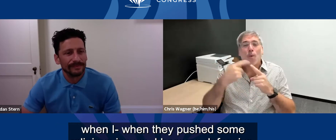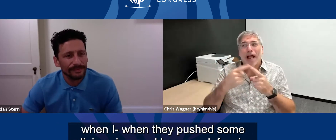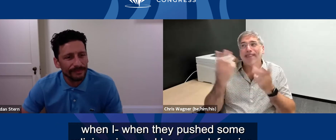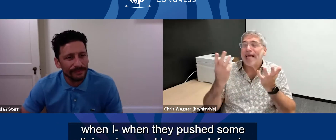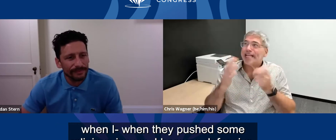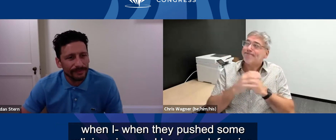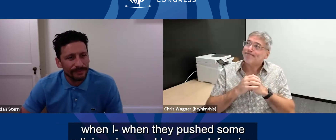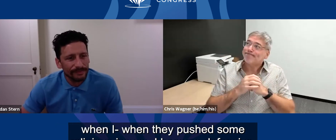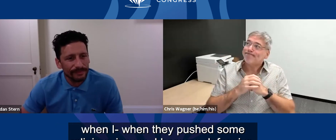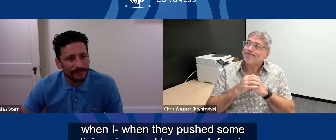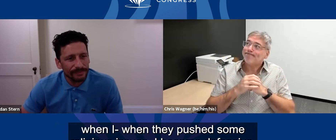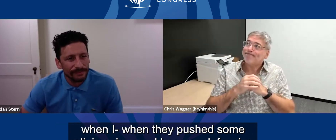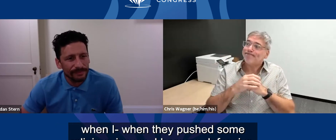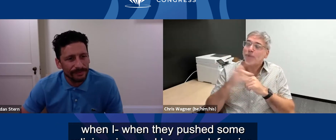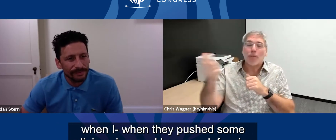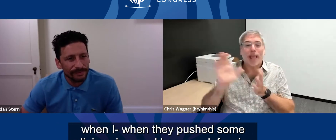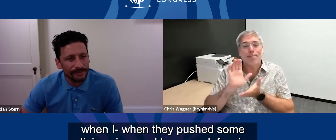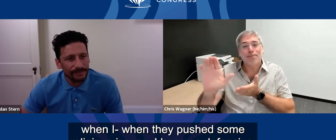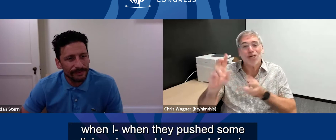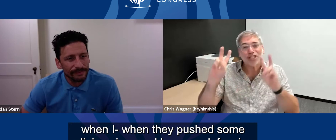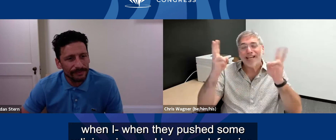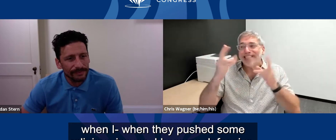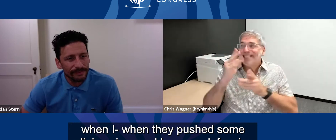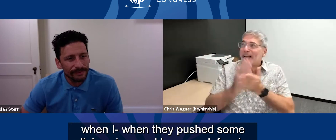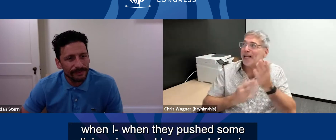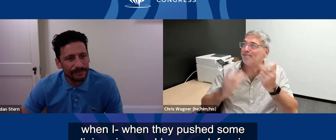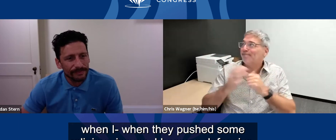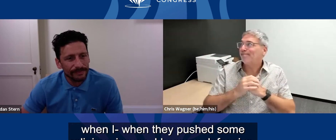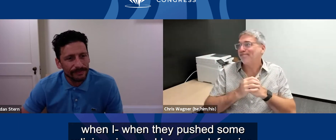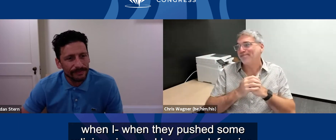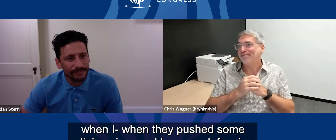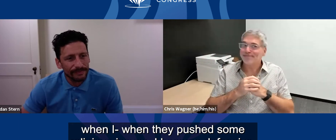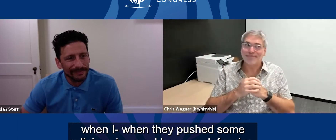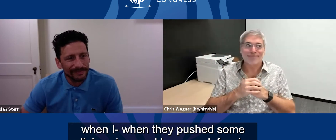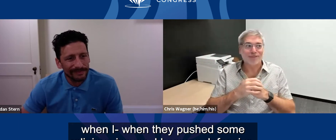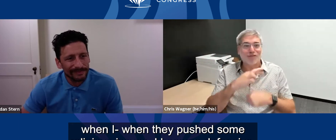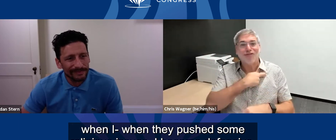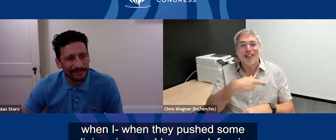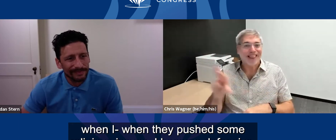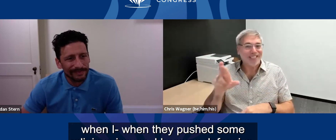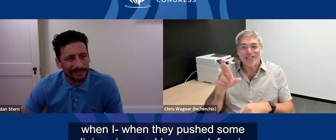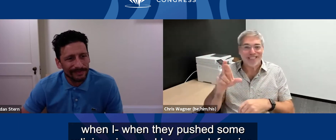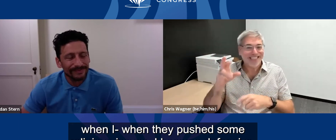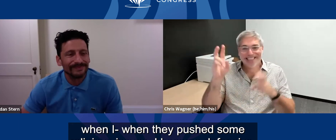When I, well, when they pushed some religious issues, I became defensive.